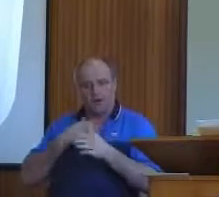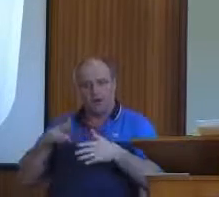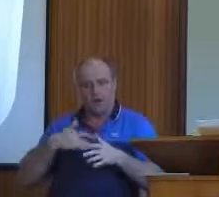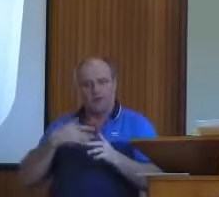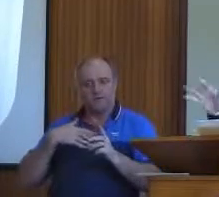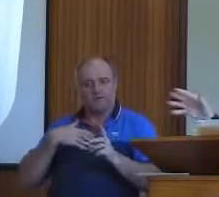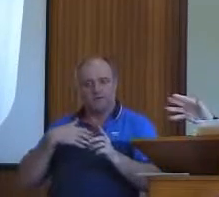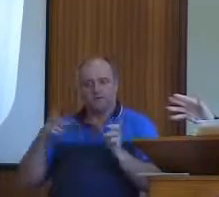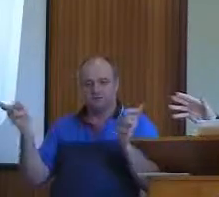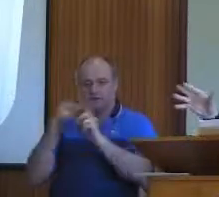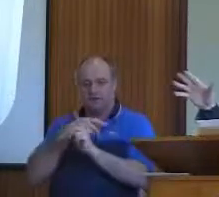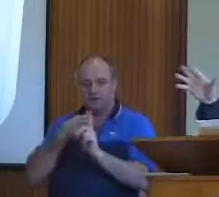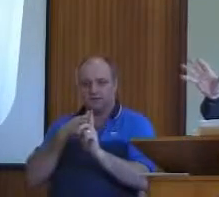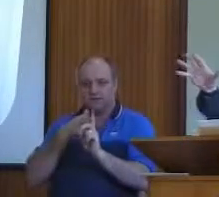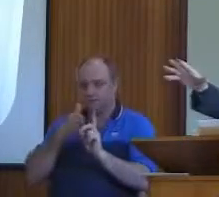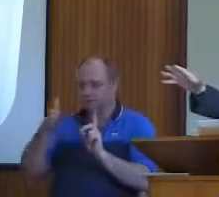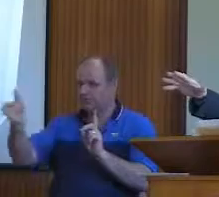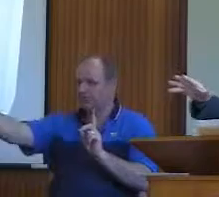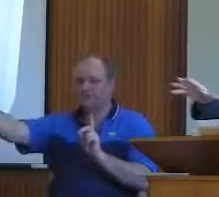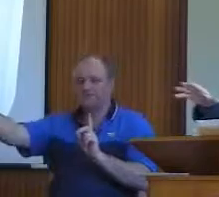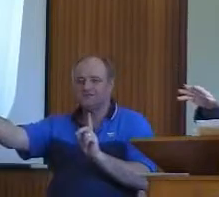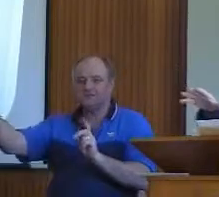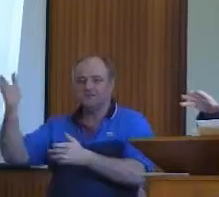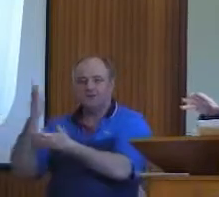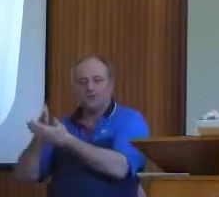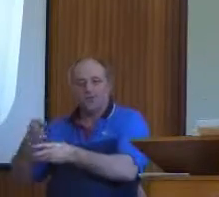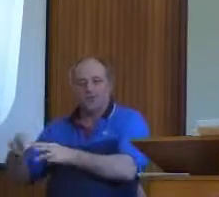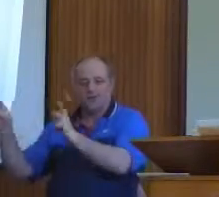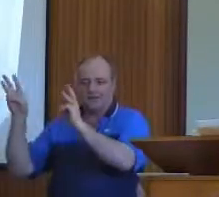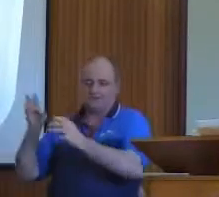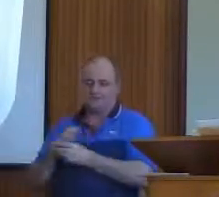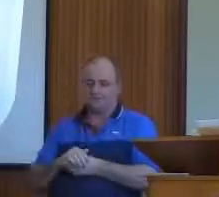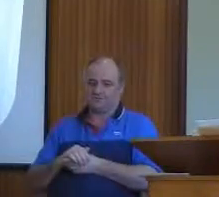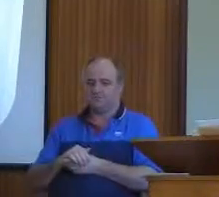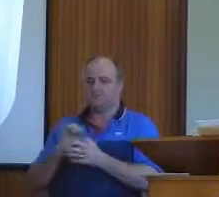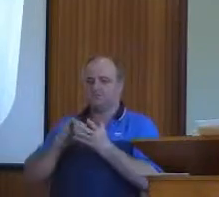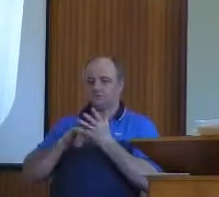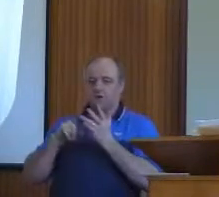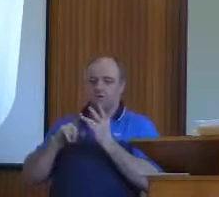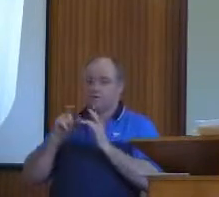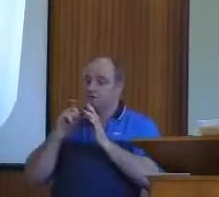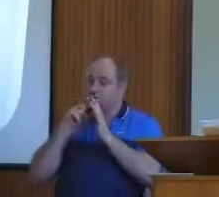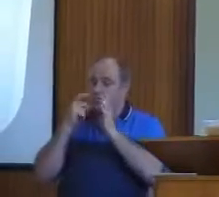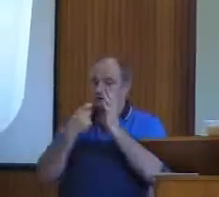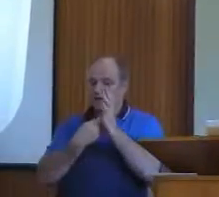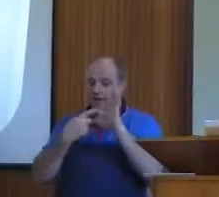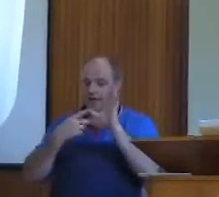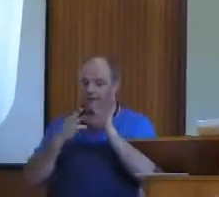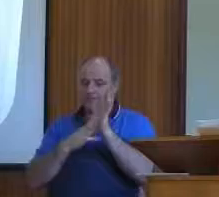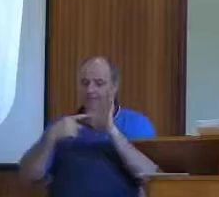Dramatically the whole course of life changed. And that change has been empowered and undergirded by